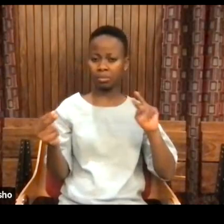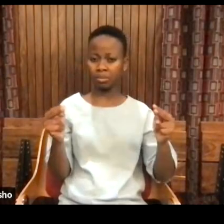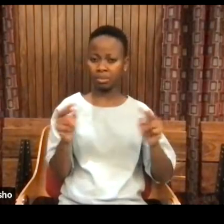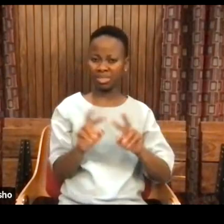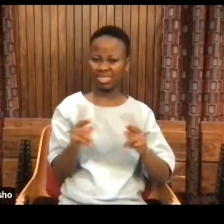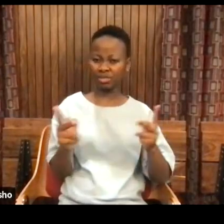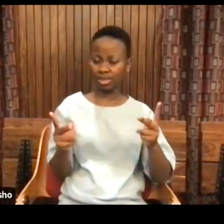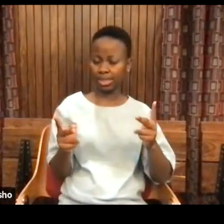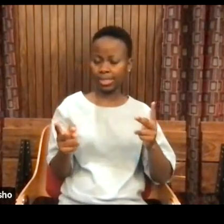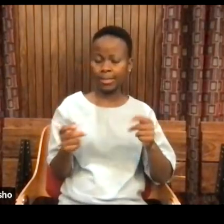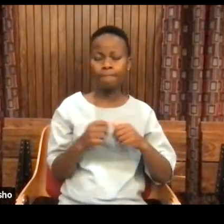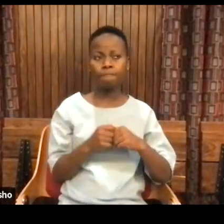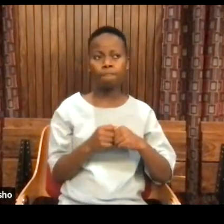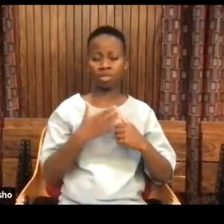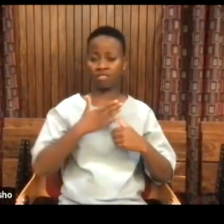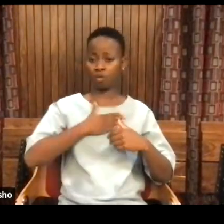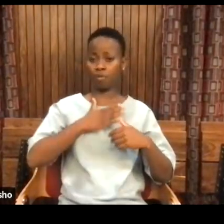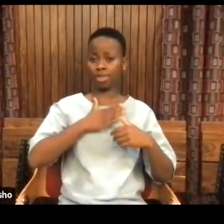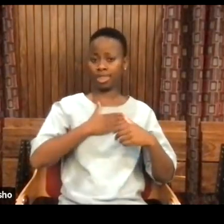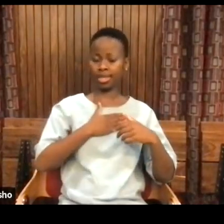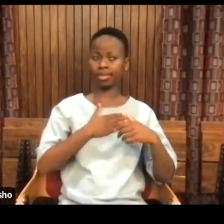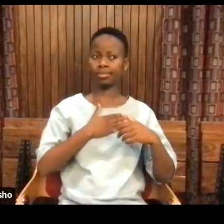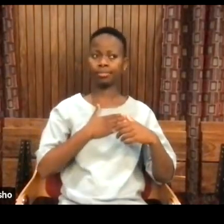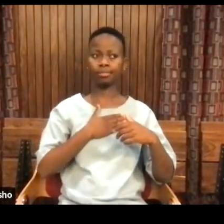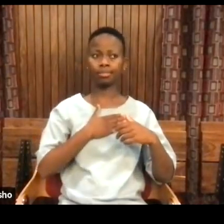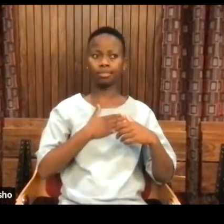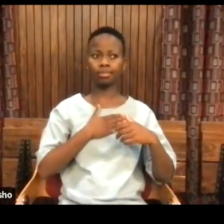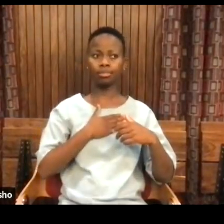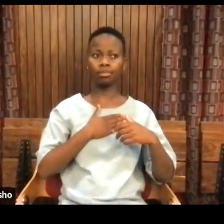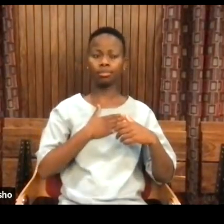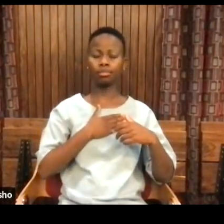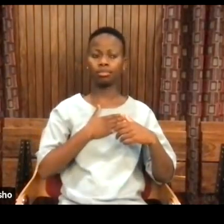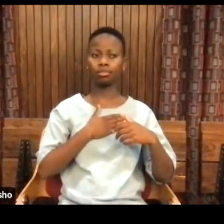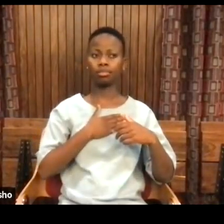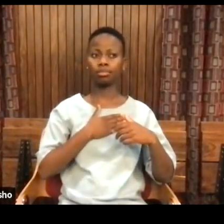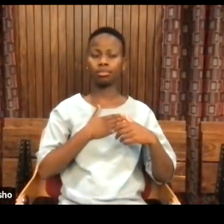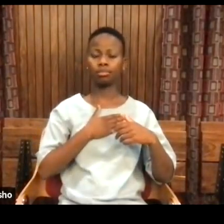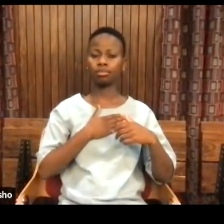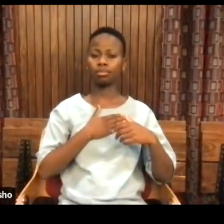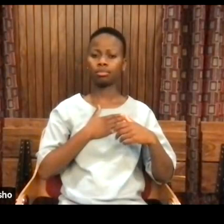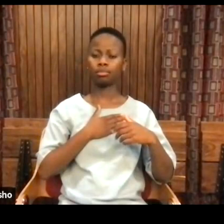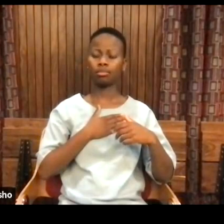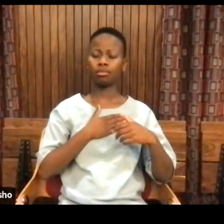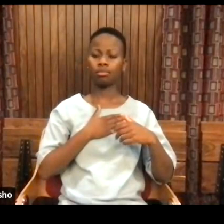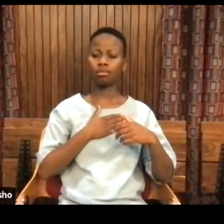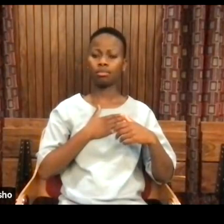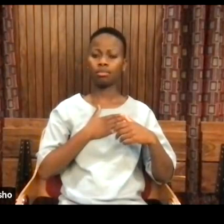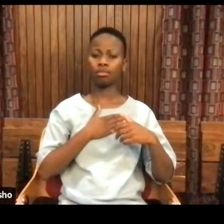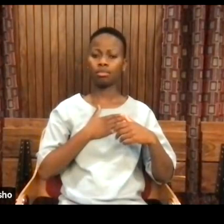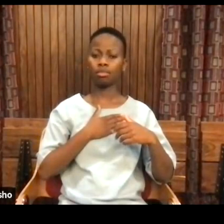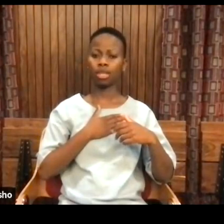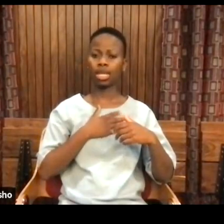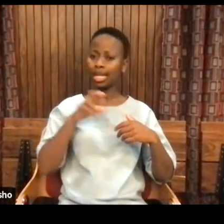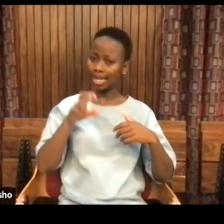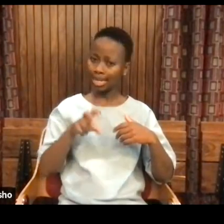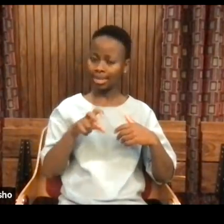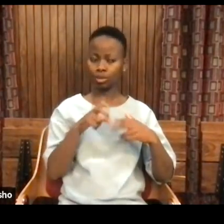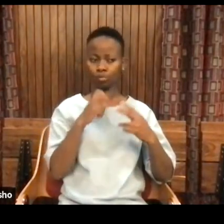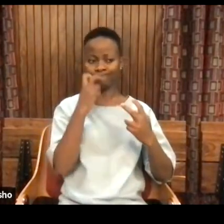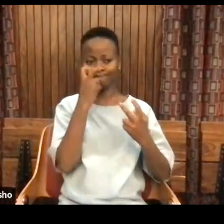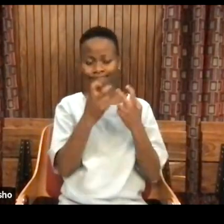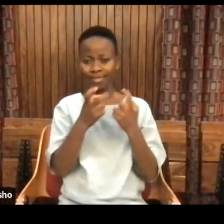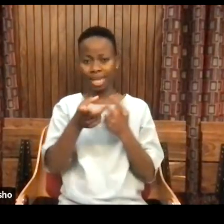is that we are, on the one hand, like really concerned with, you know, finding African